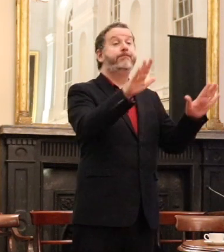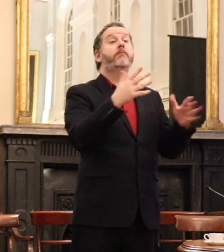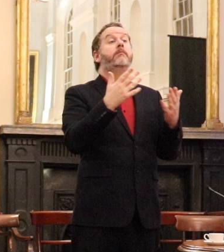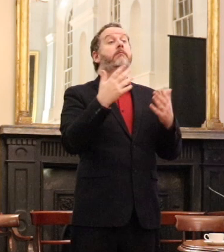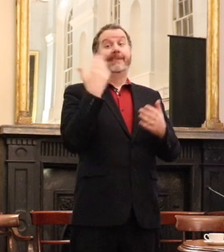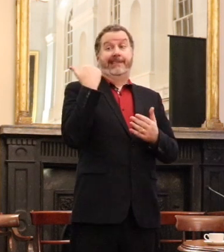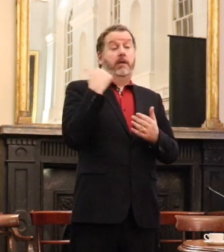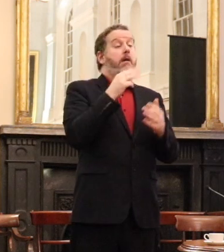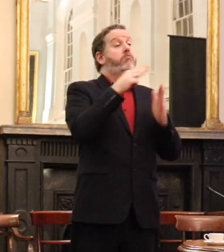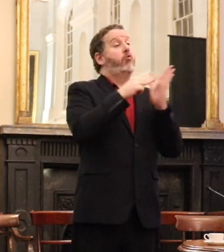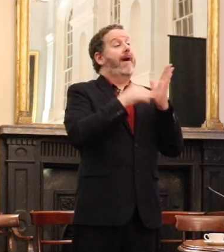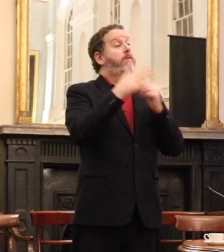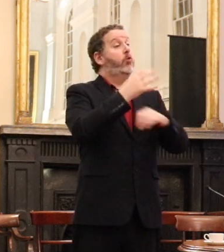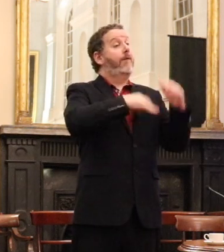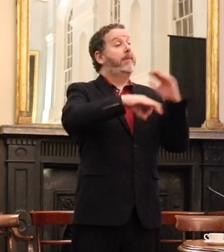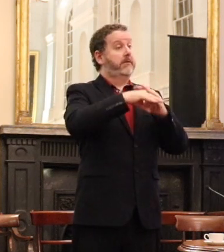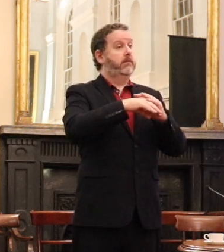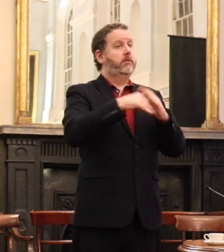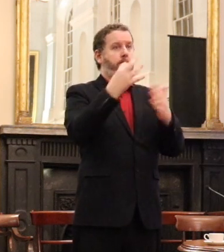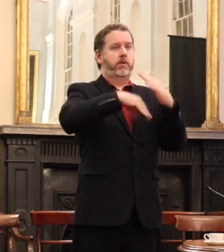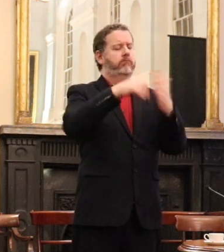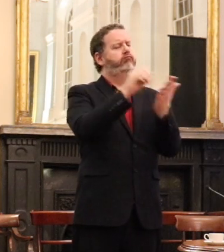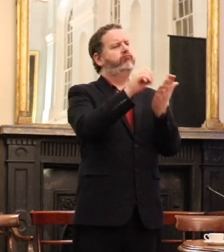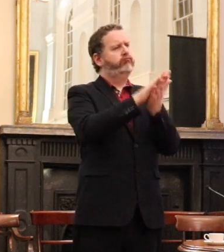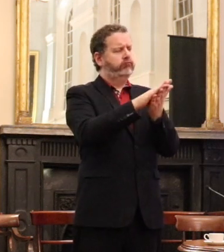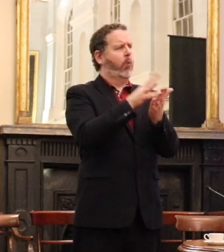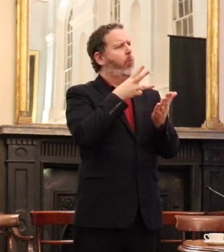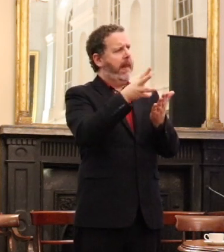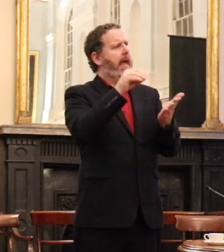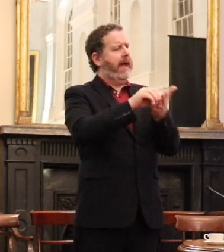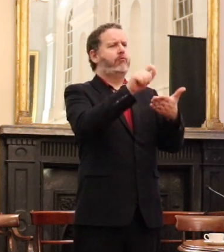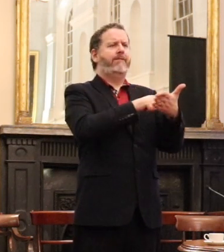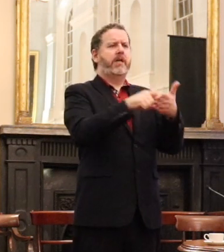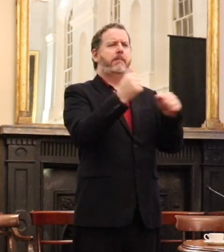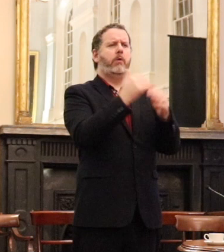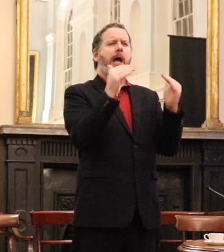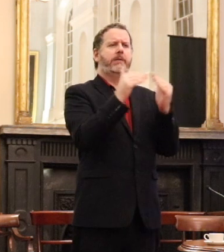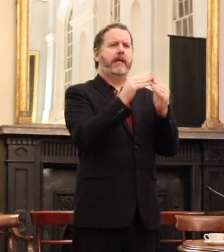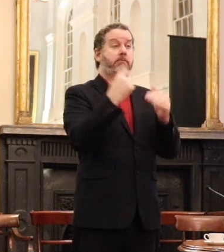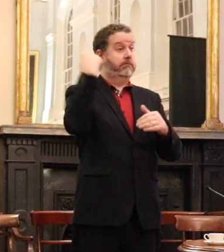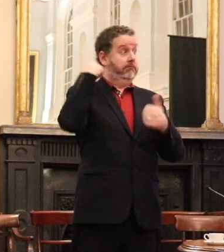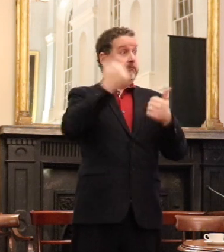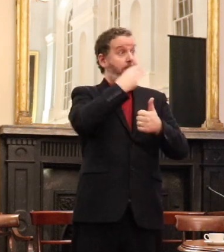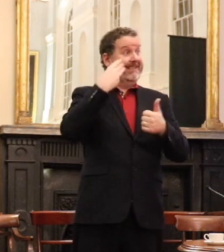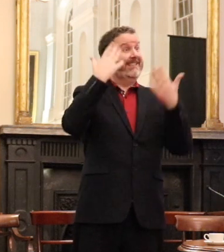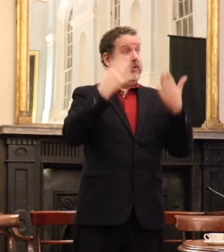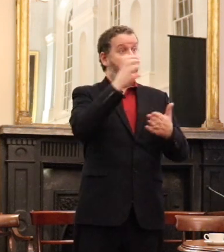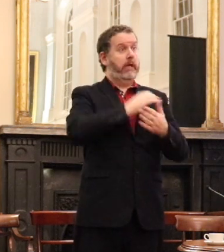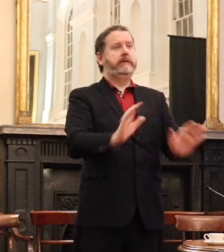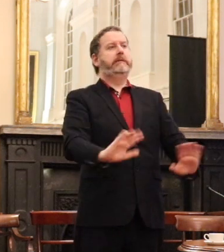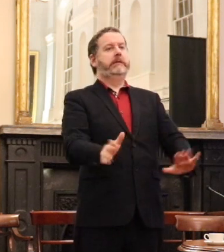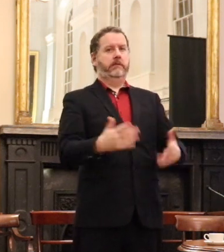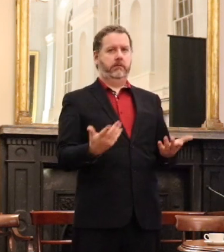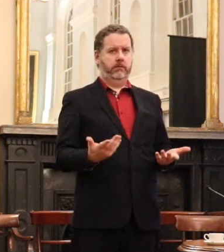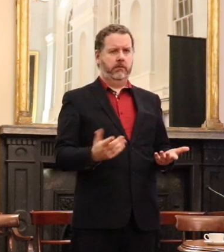programme was a housing referendum and it looks like they are not going to do that. Despite the fact that that housing commission